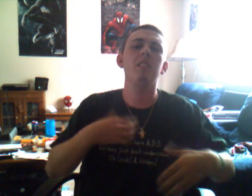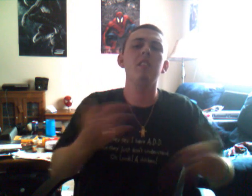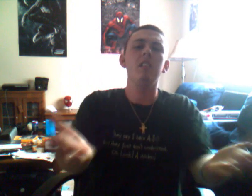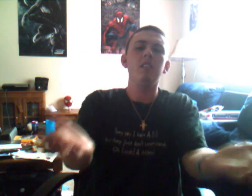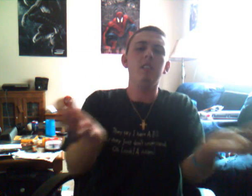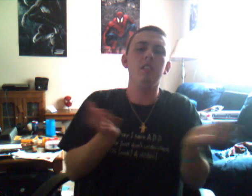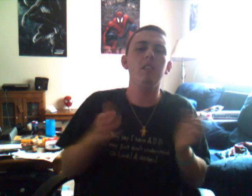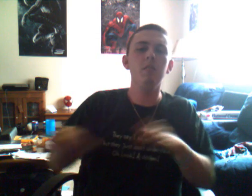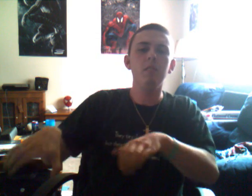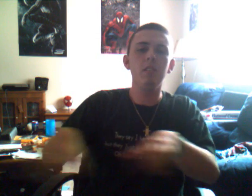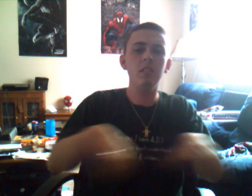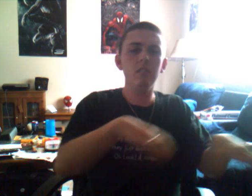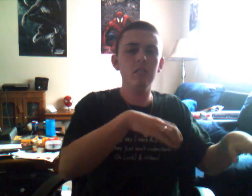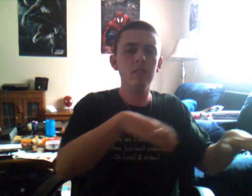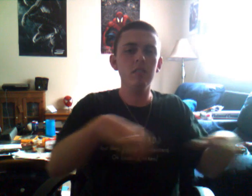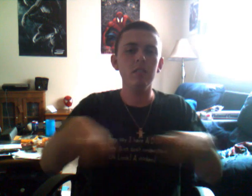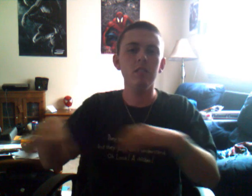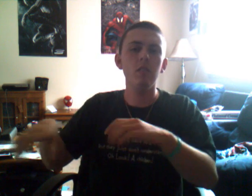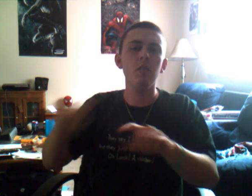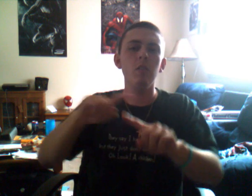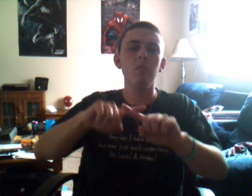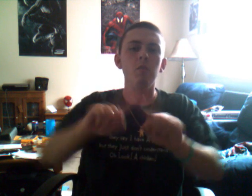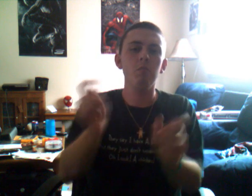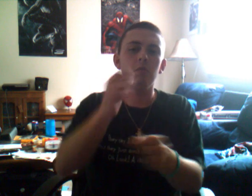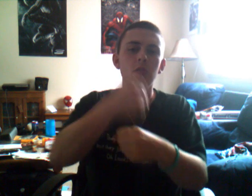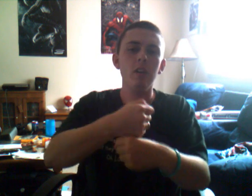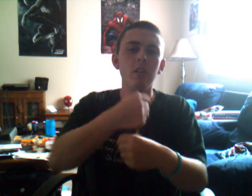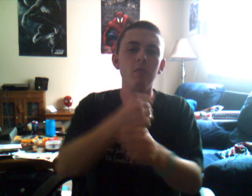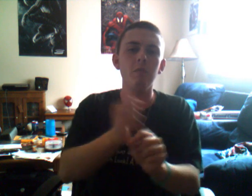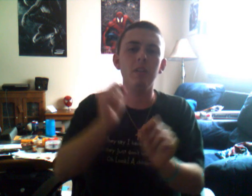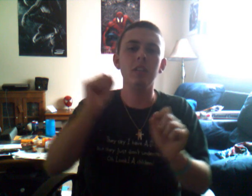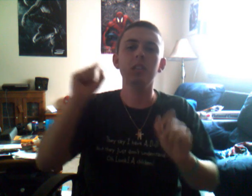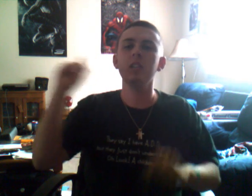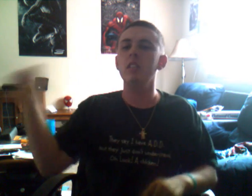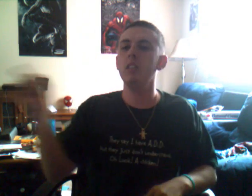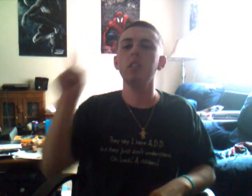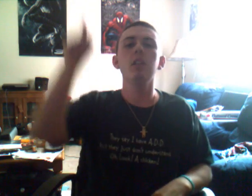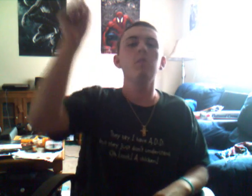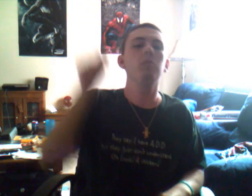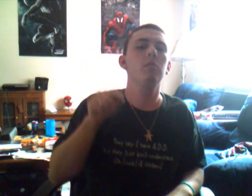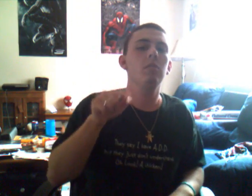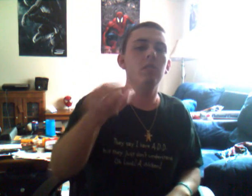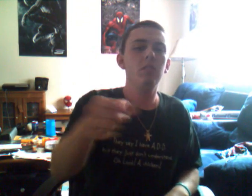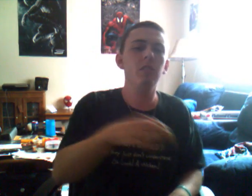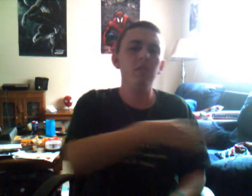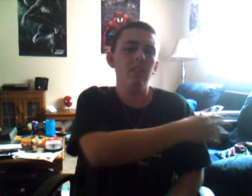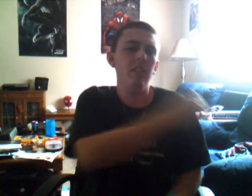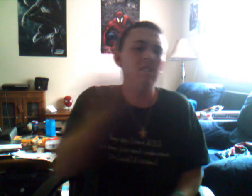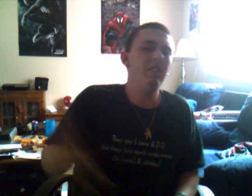that I want to do? I'll try to make it easy, you know what it